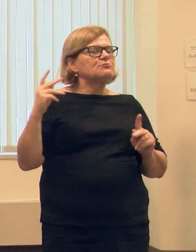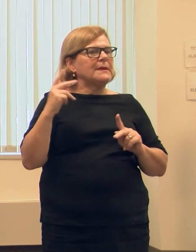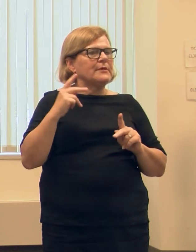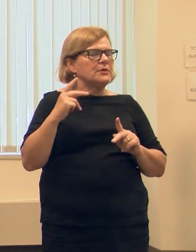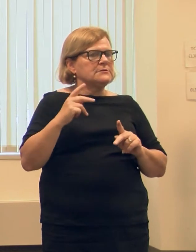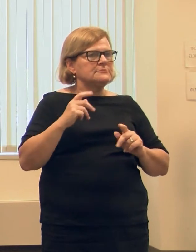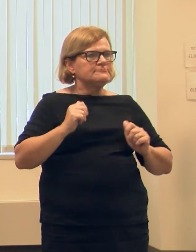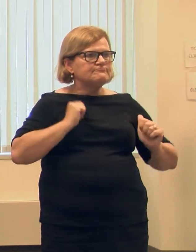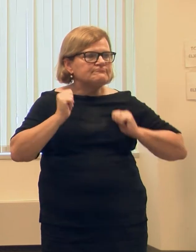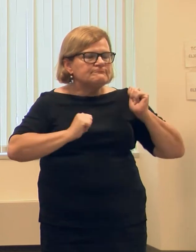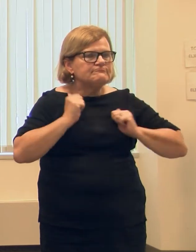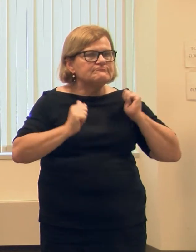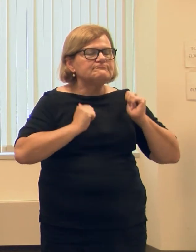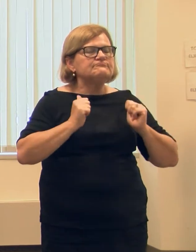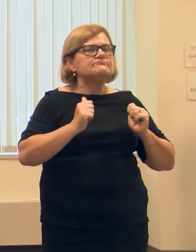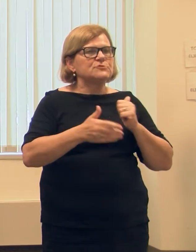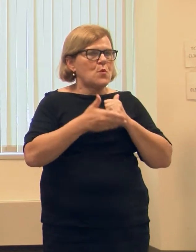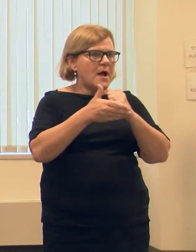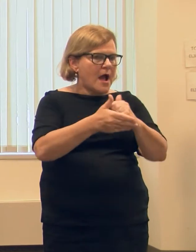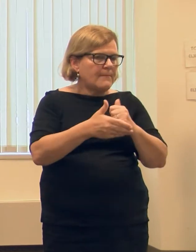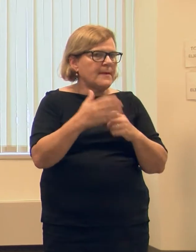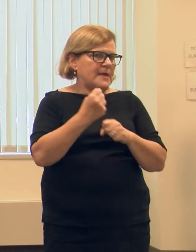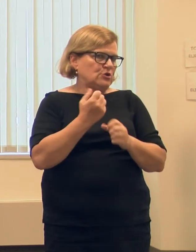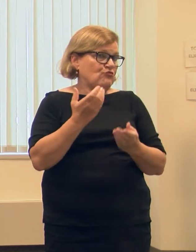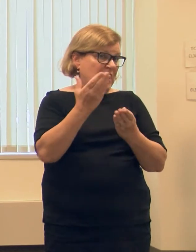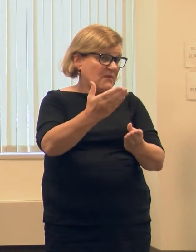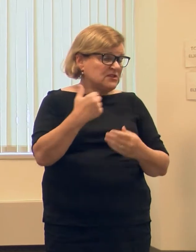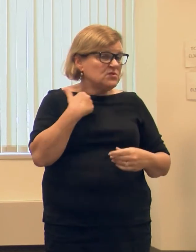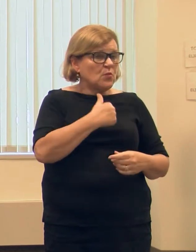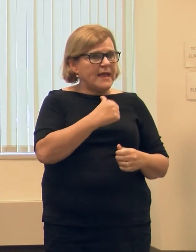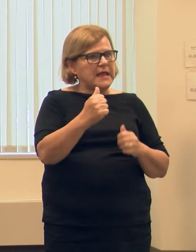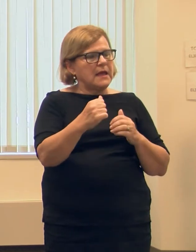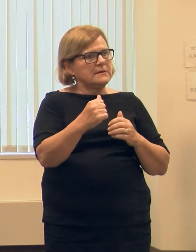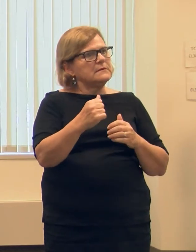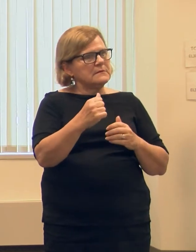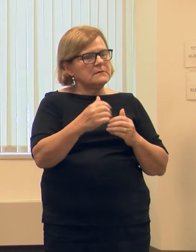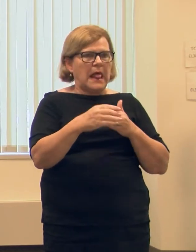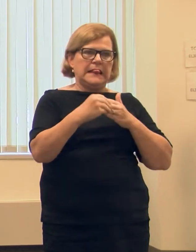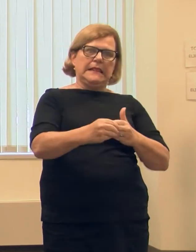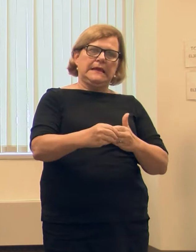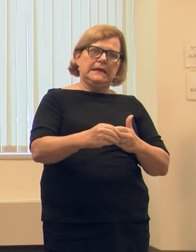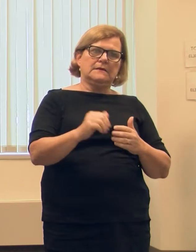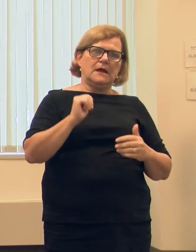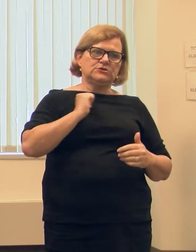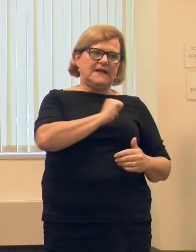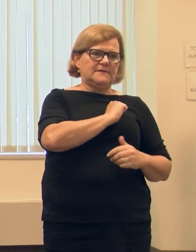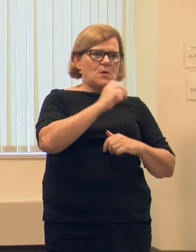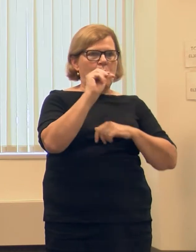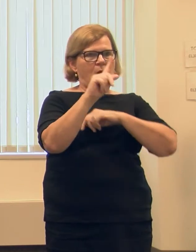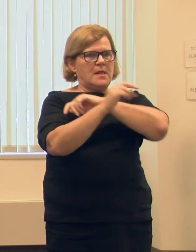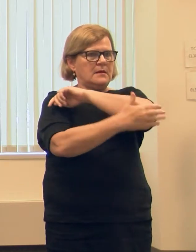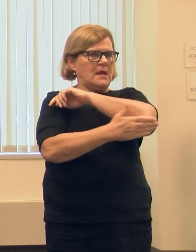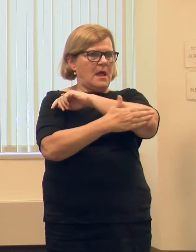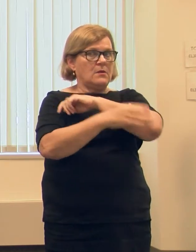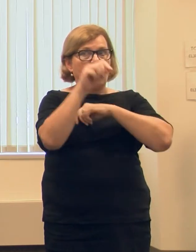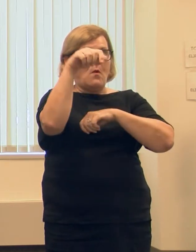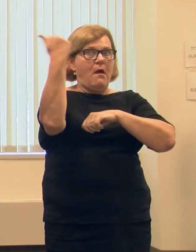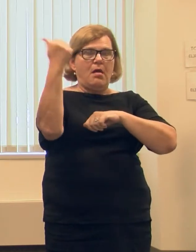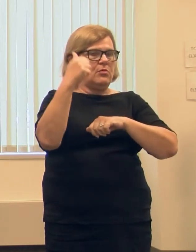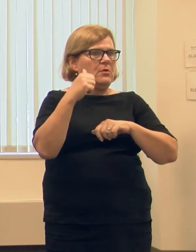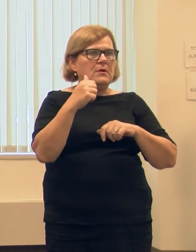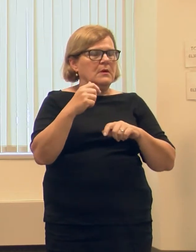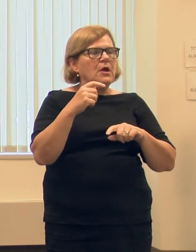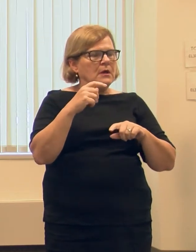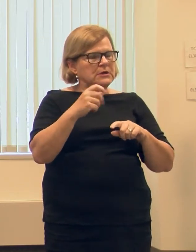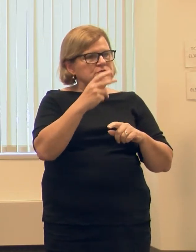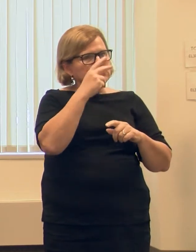step up, to help make recommendations, we could actually lead in Oakland County in a way that, frankly, no other county has been able to